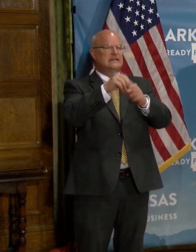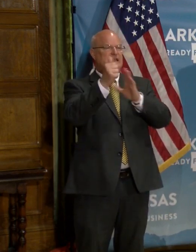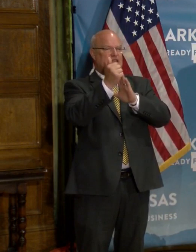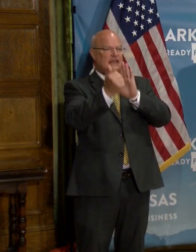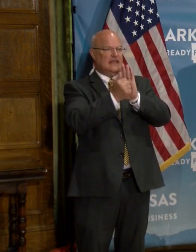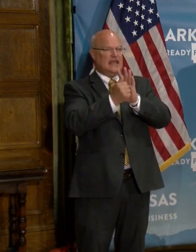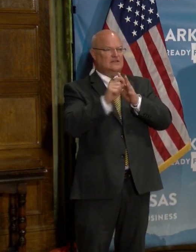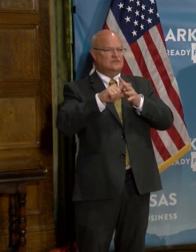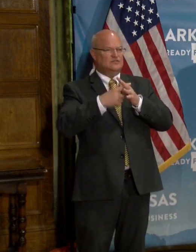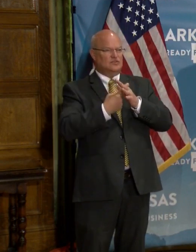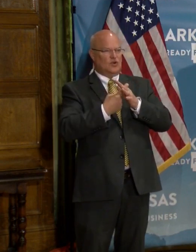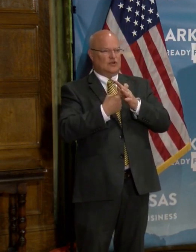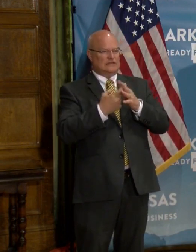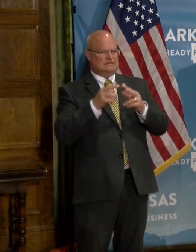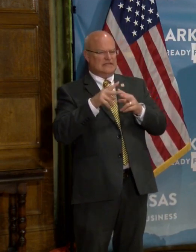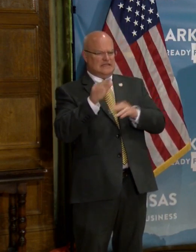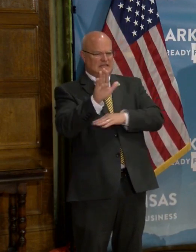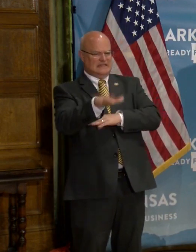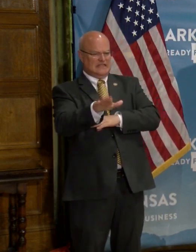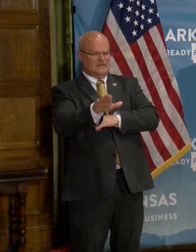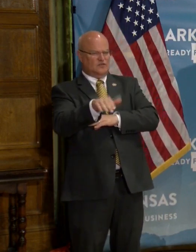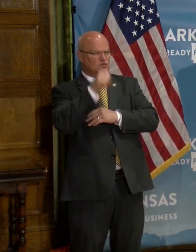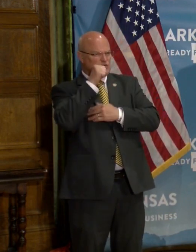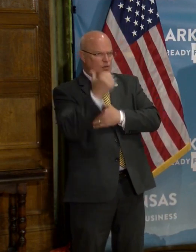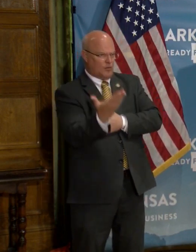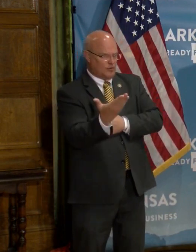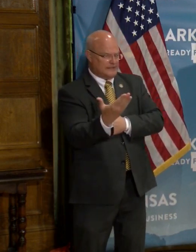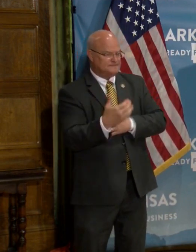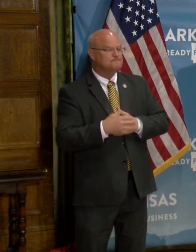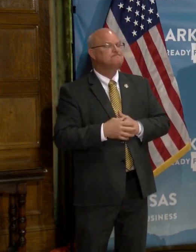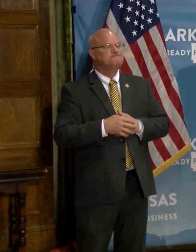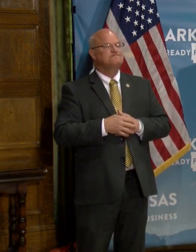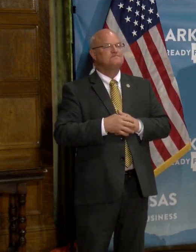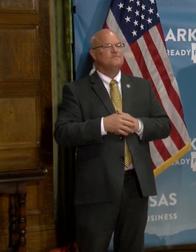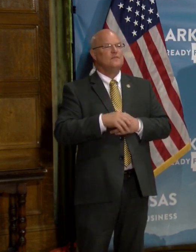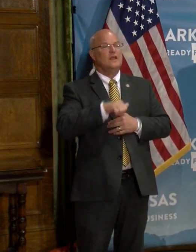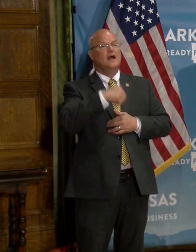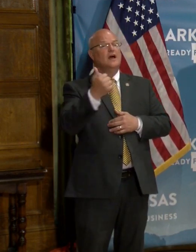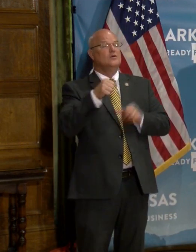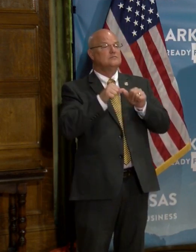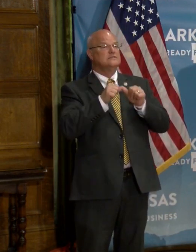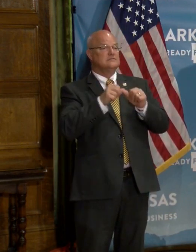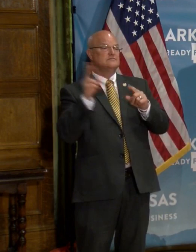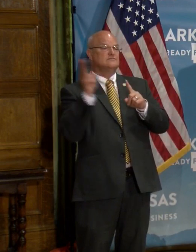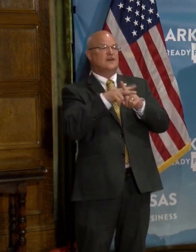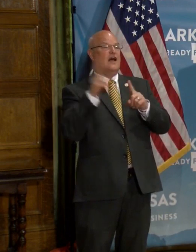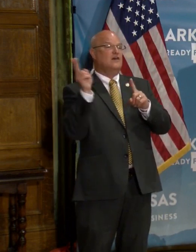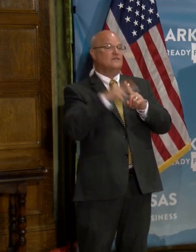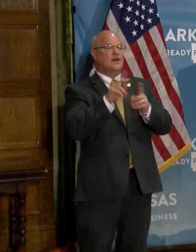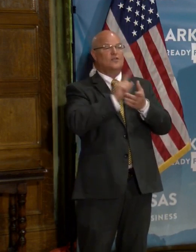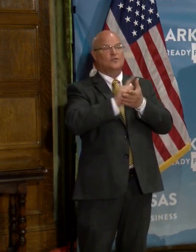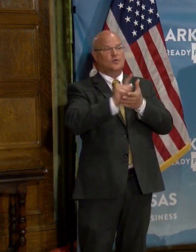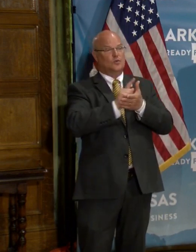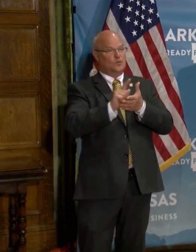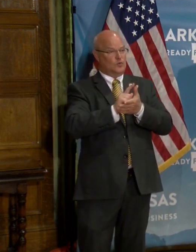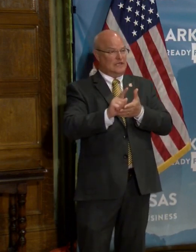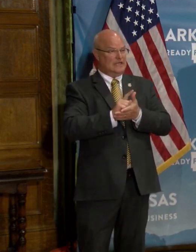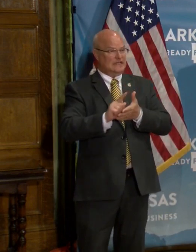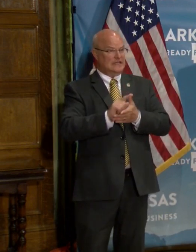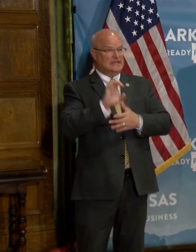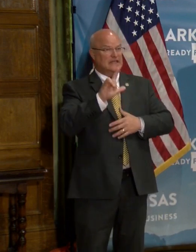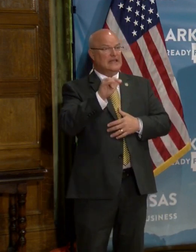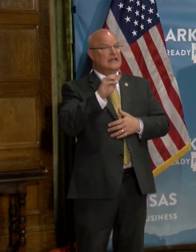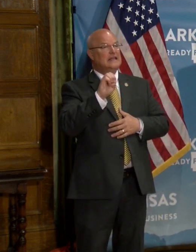account starting late today, uh, or tomorrow morning. And of course others will continue to file their weekly, weekly, uh,